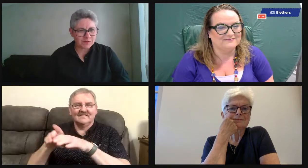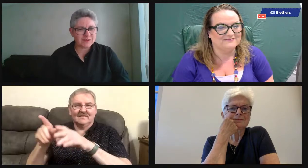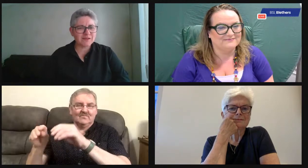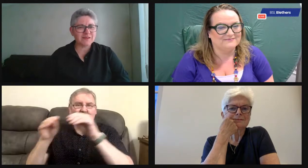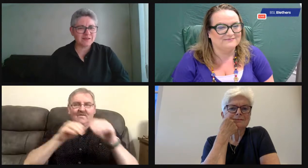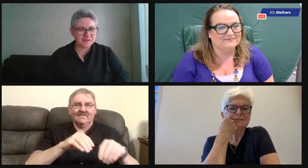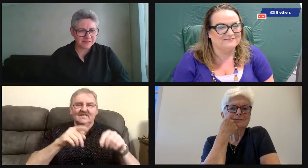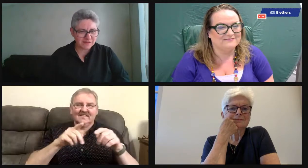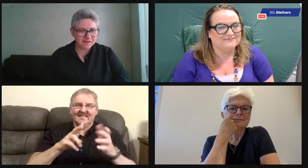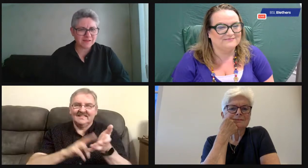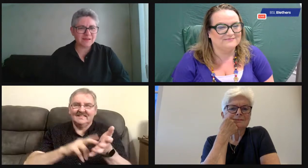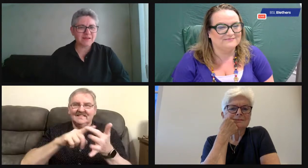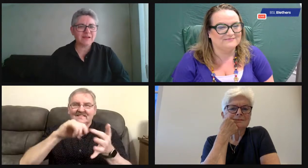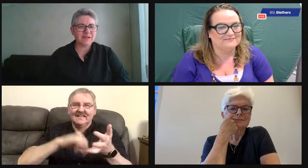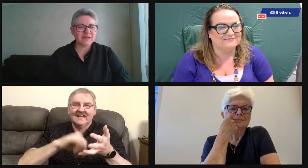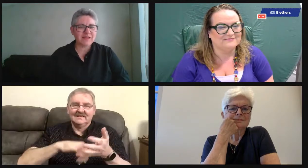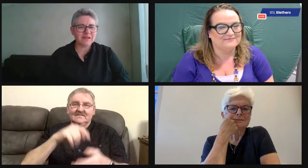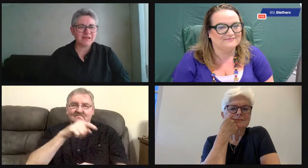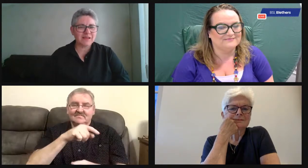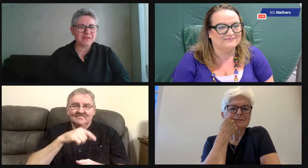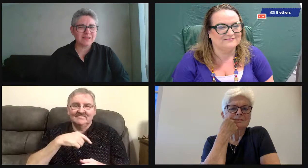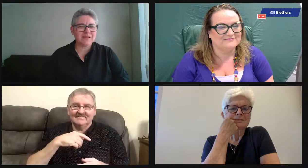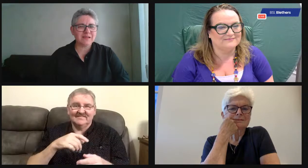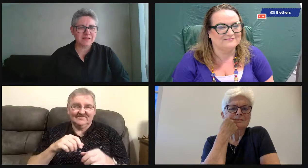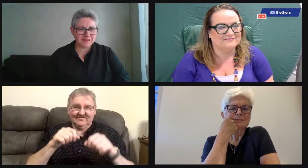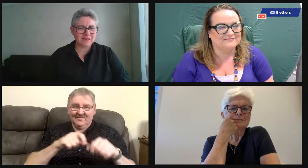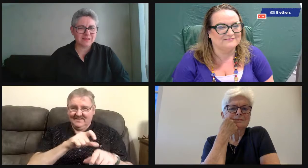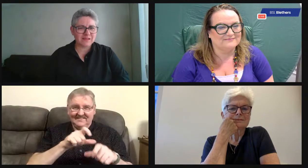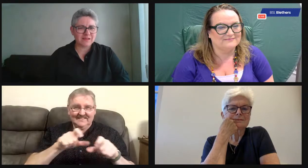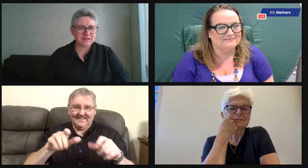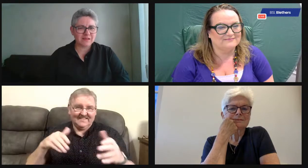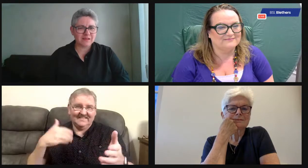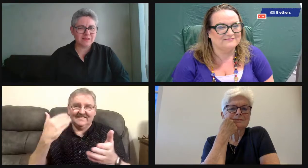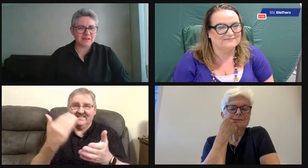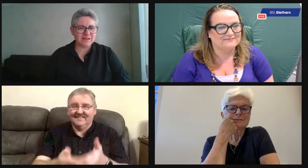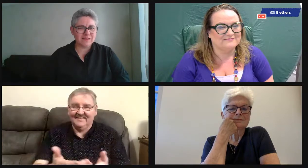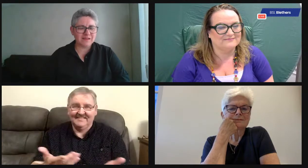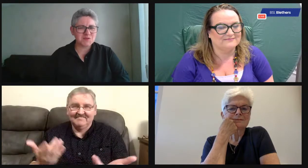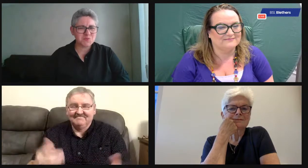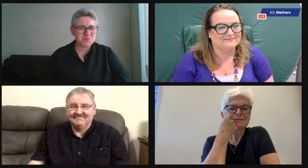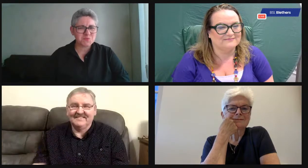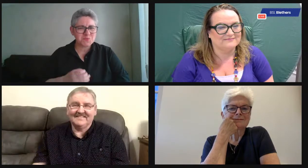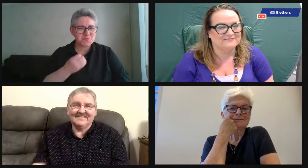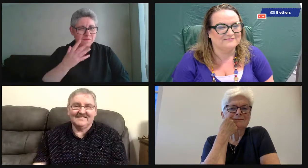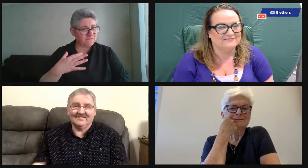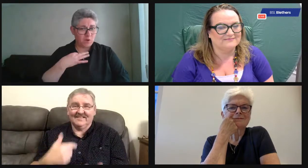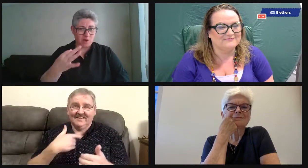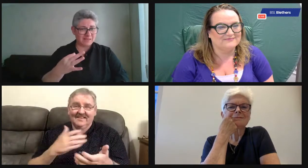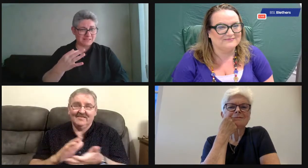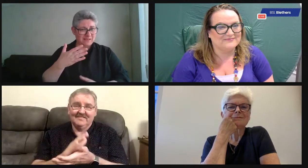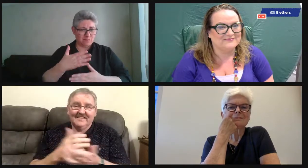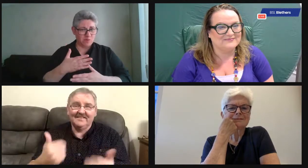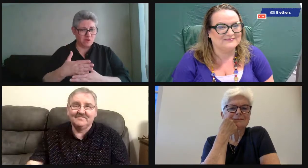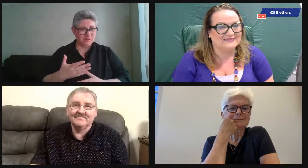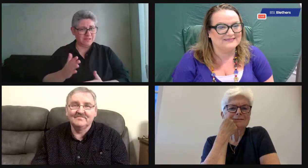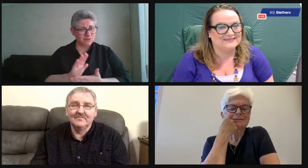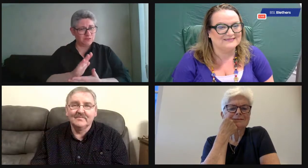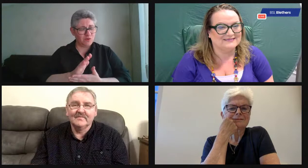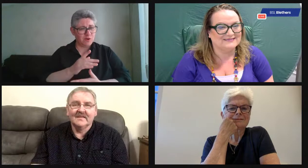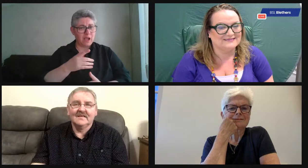13 or 14 years. Our old club had moved and we've moved to Ness and I've still been there as the chair all that time. And